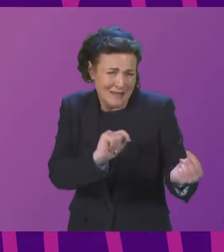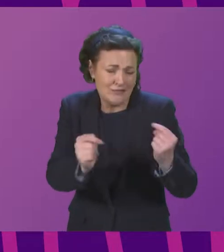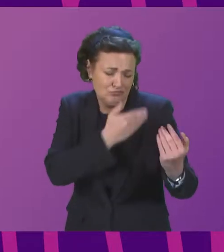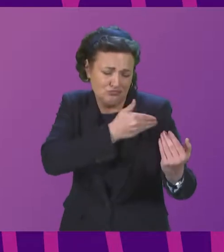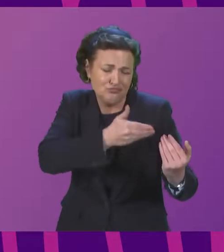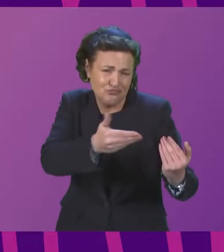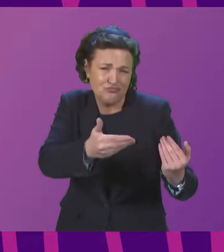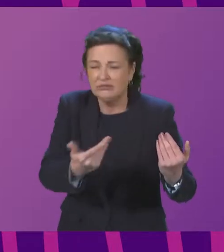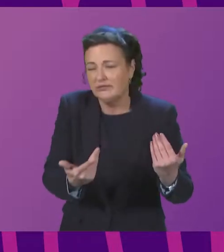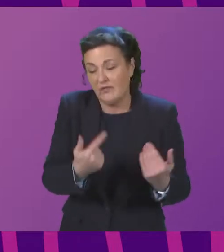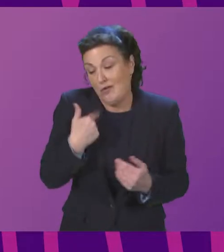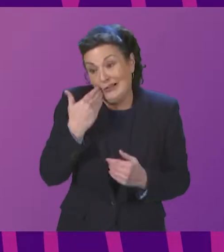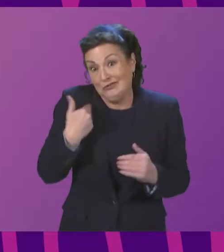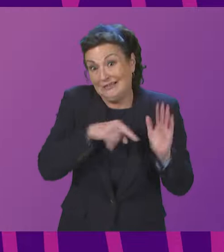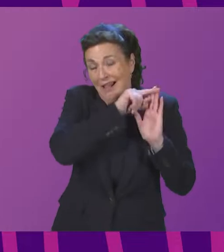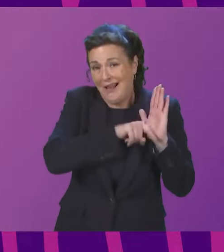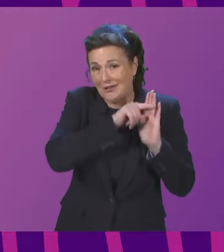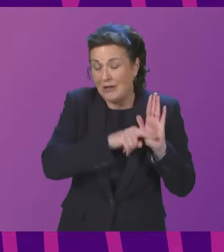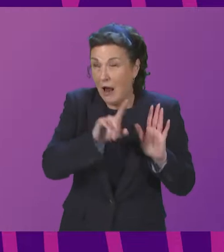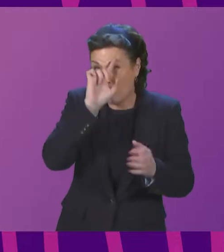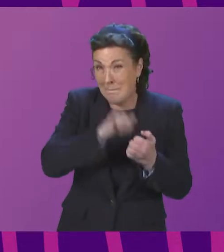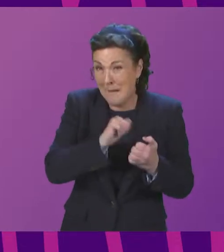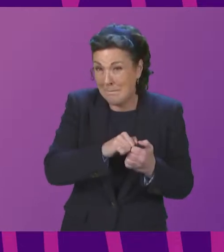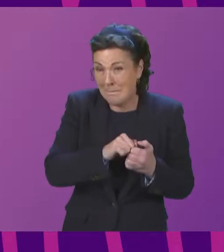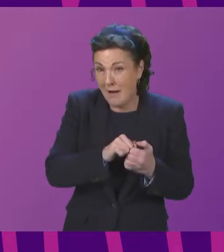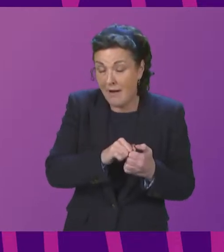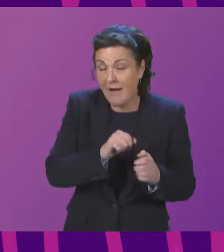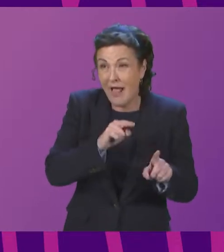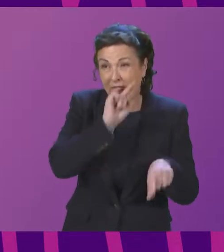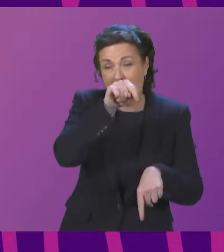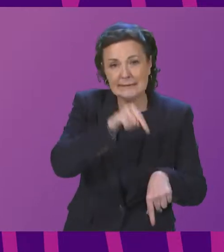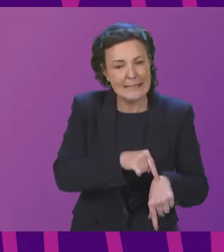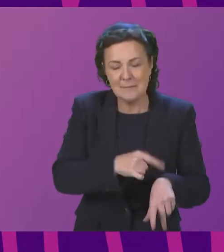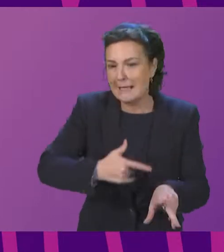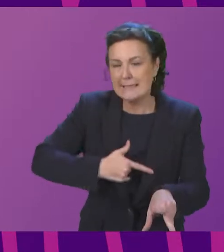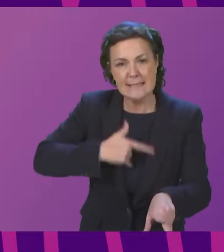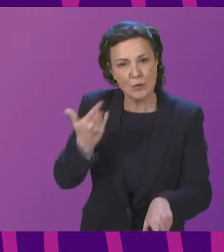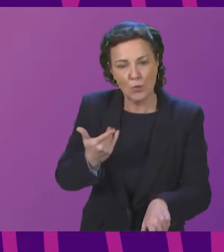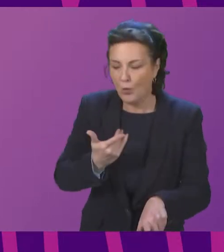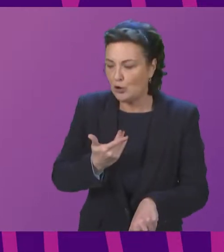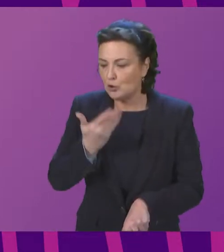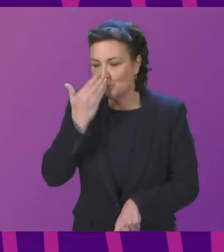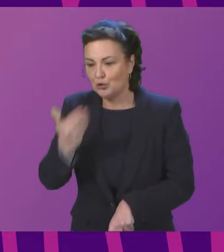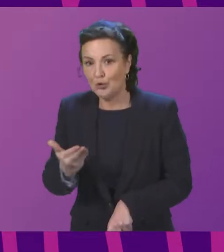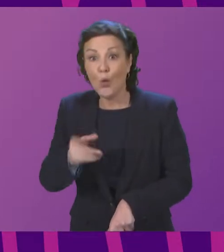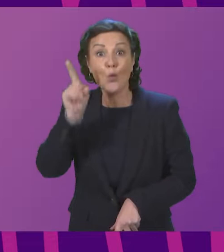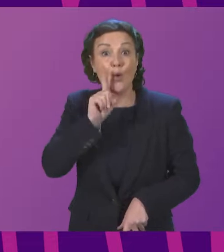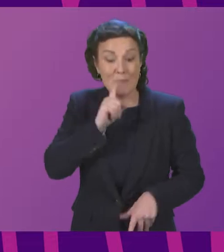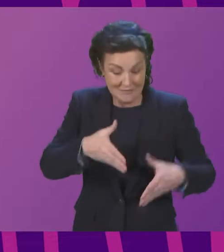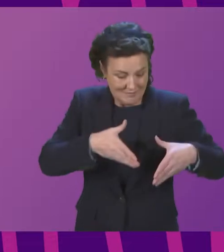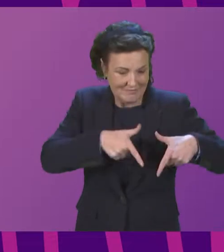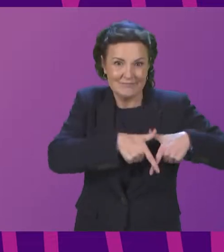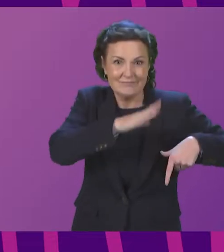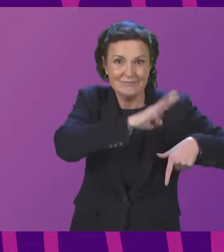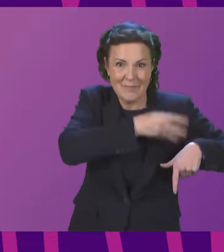legislation i was reluctant to conflate because i felt that we didn't have necessarily the same body of